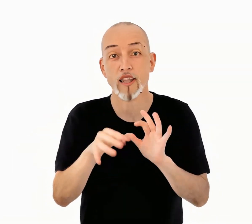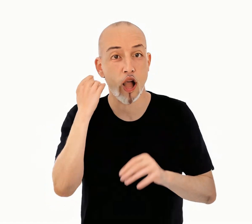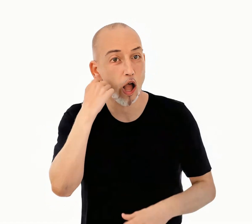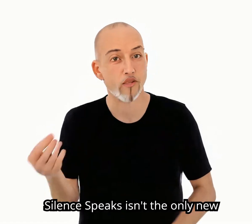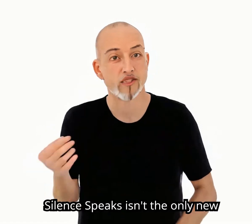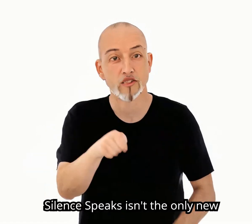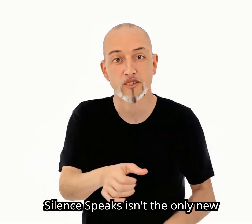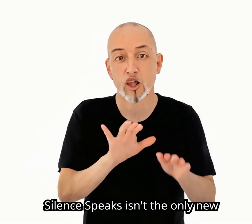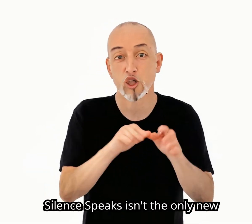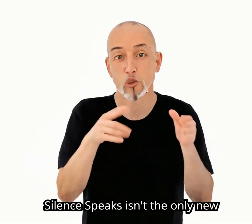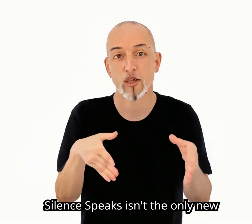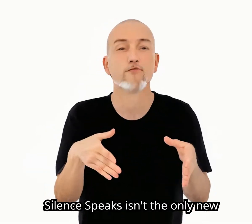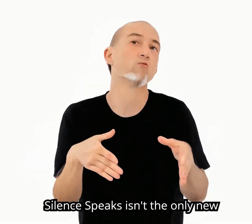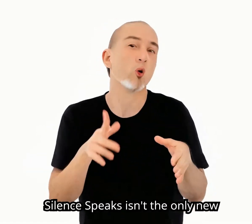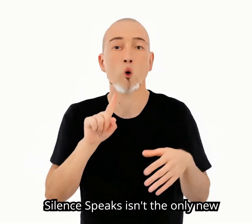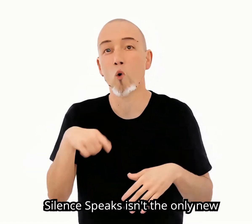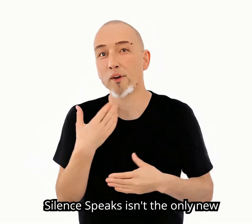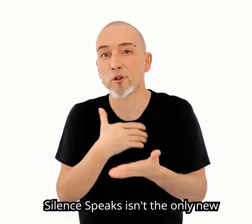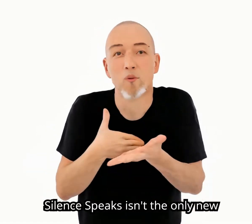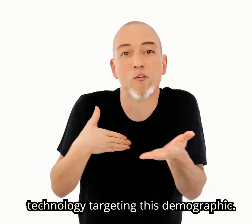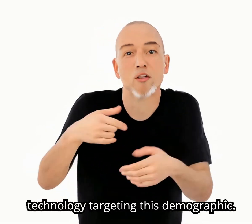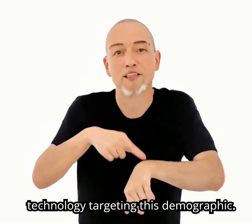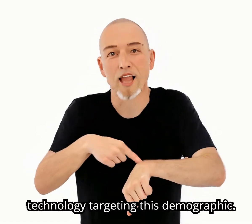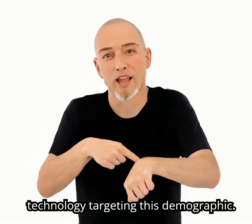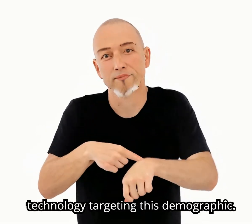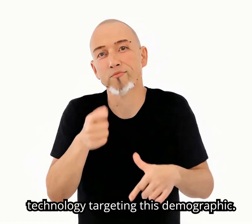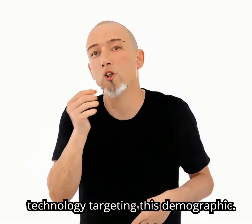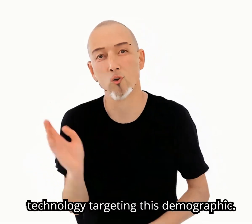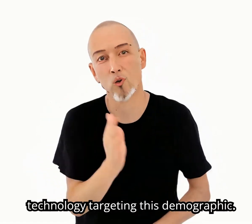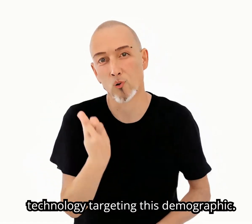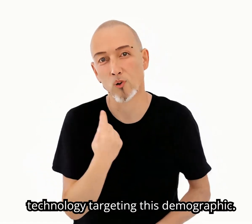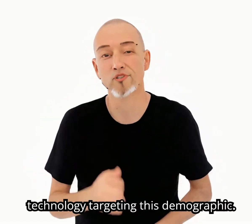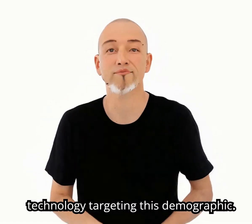Silence Speaks isn't the only new technology targeting this demographic.